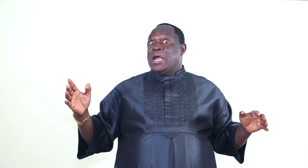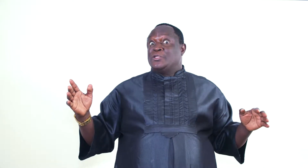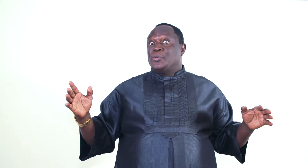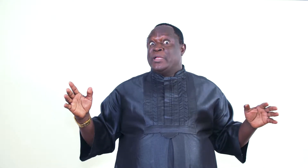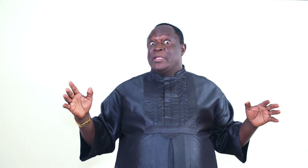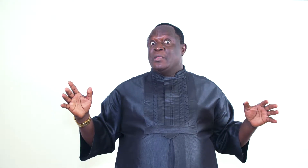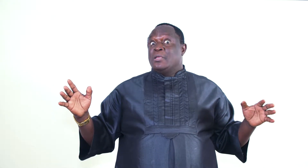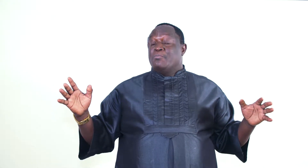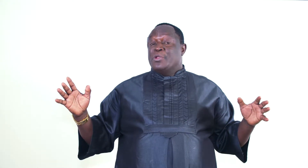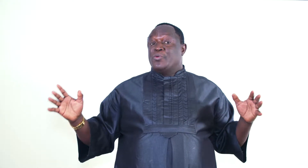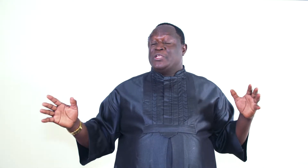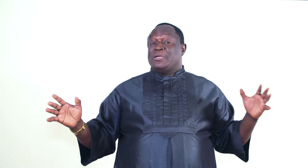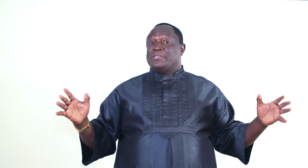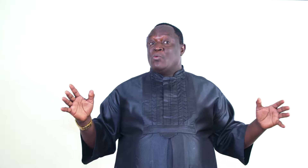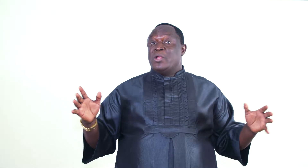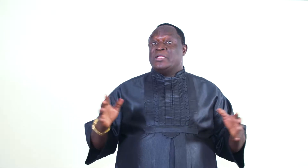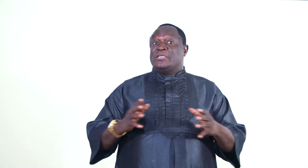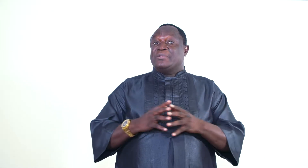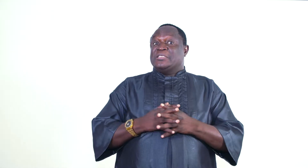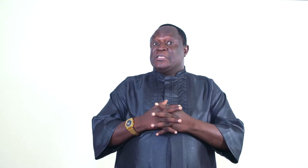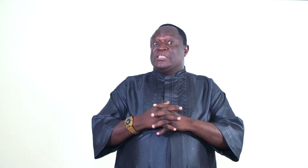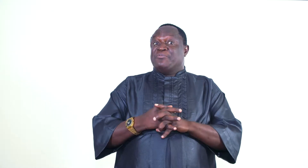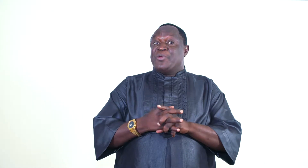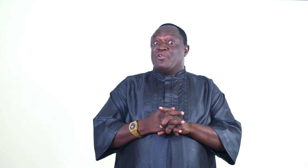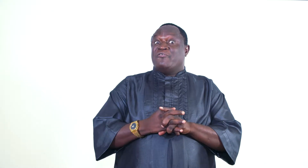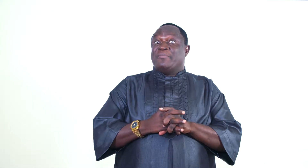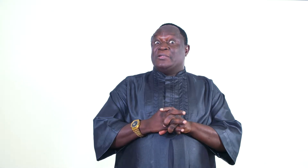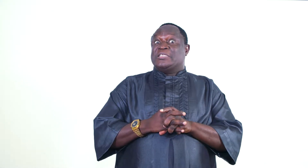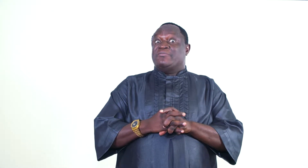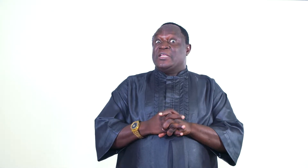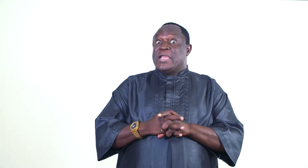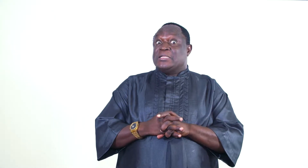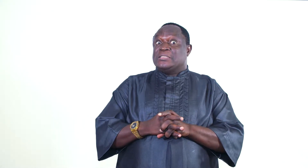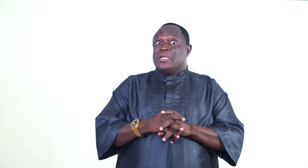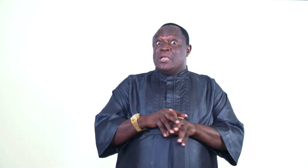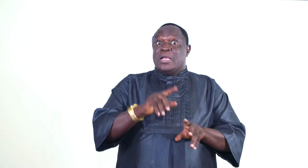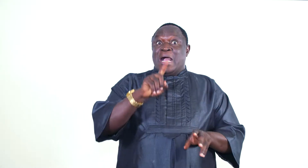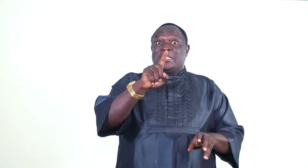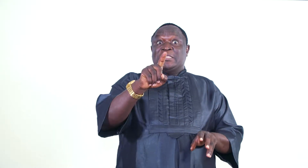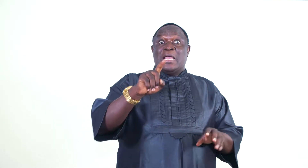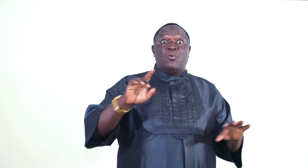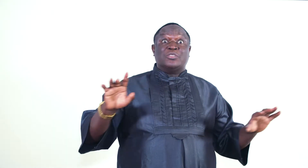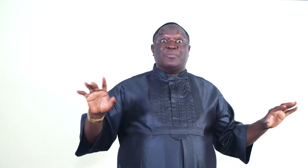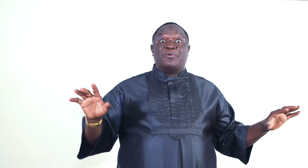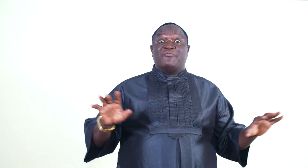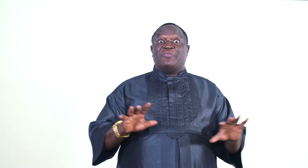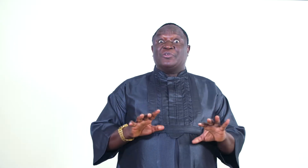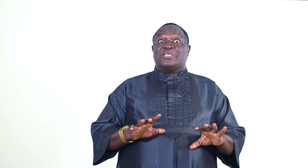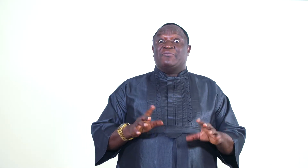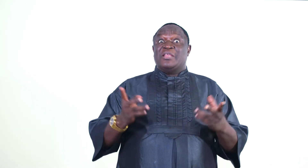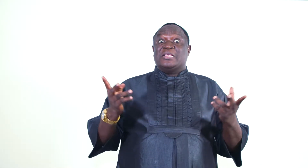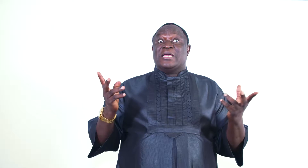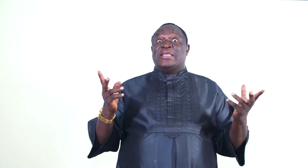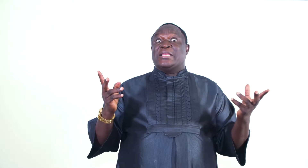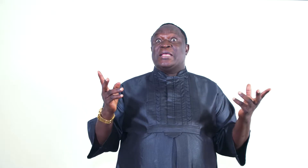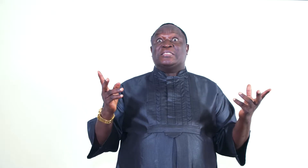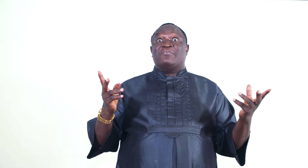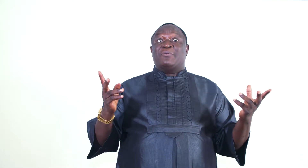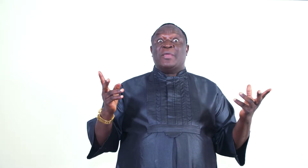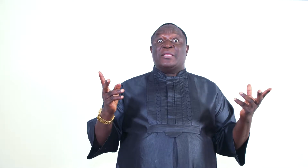Actually, between chapter 1 and chapter 6 is a period of about seven years. Isaiah was a prophet for seven years and yet he has never met